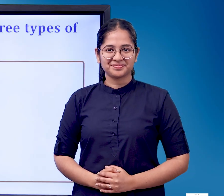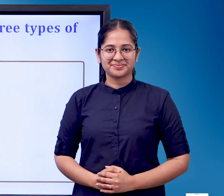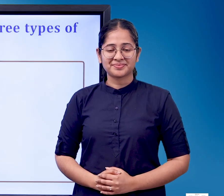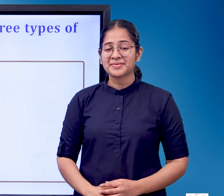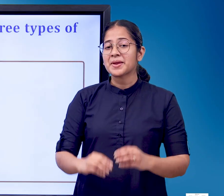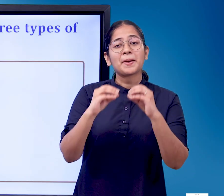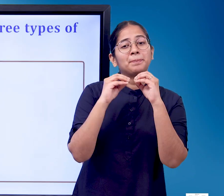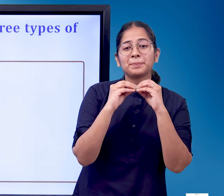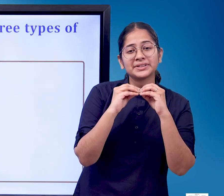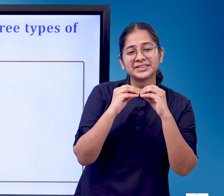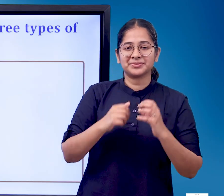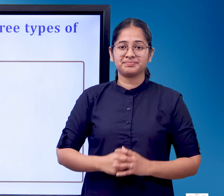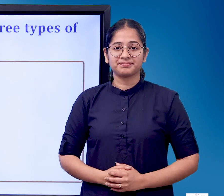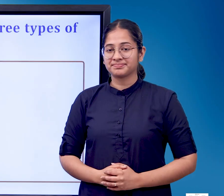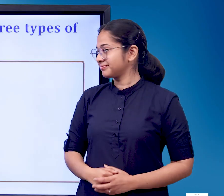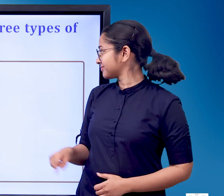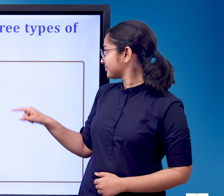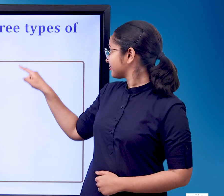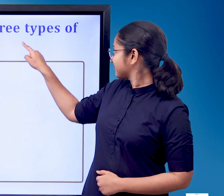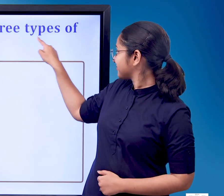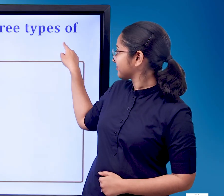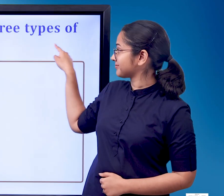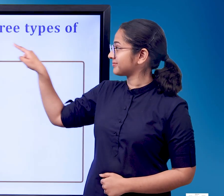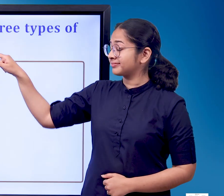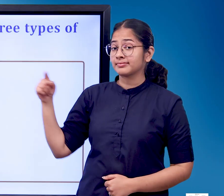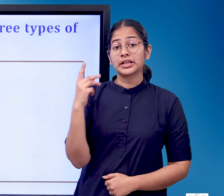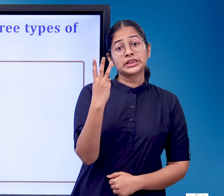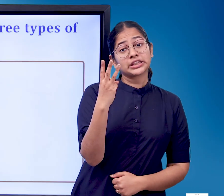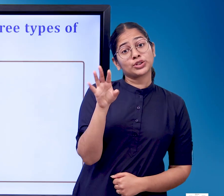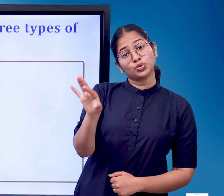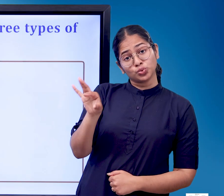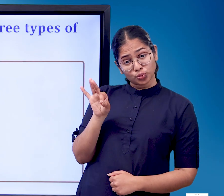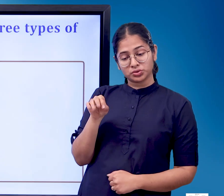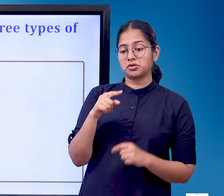B. In the space given here, draw a design with any three types of lines